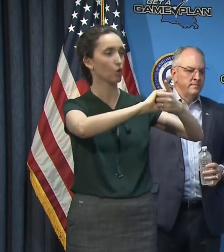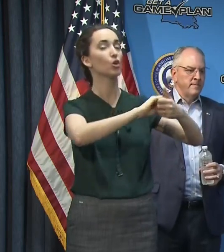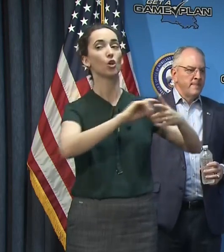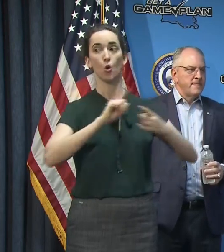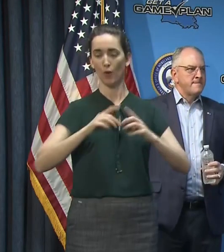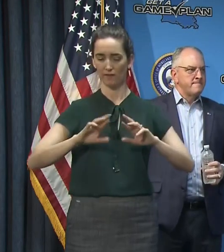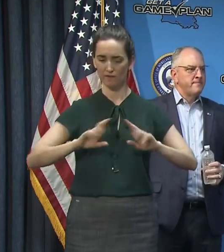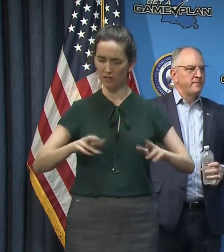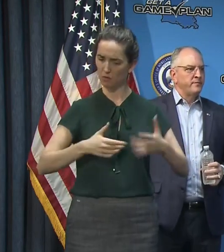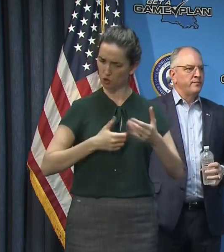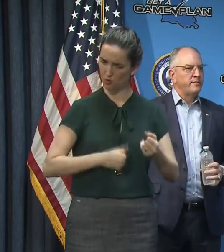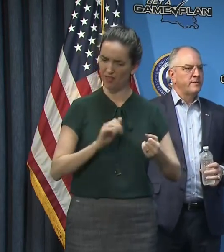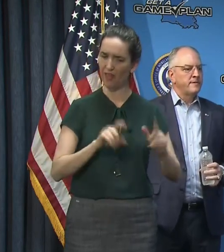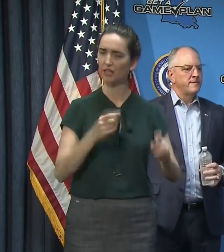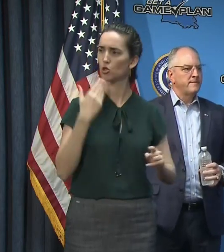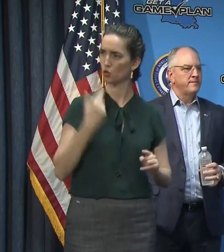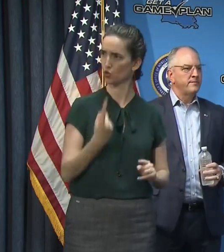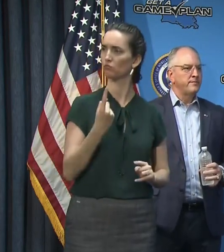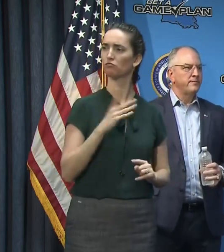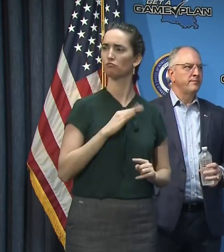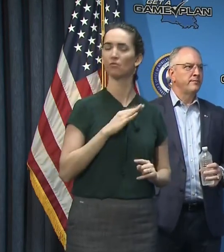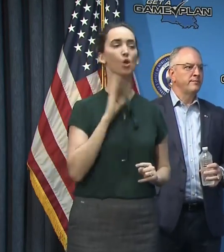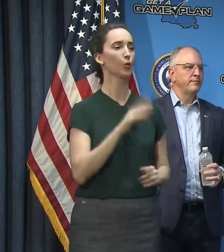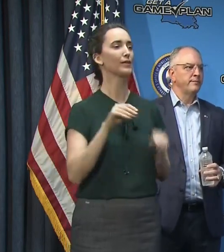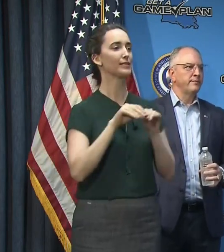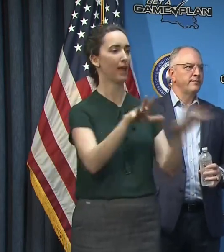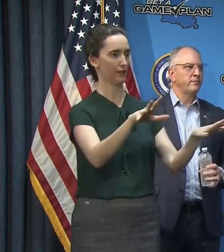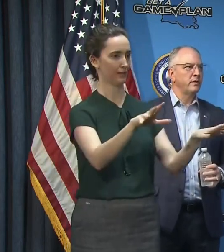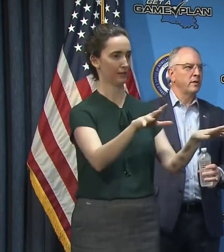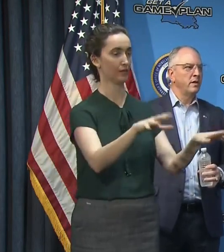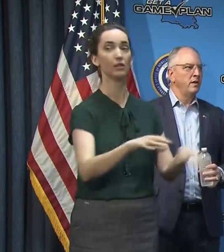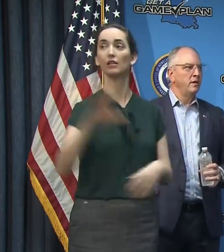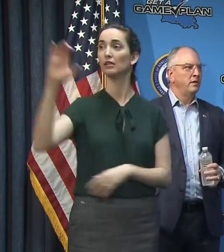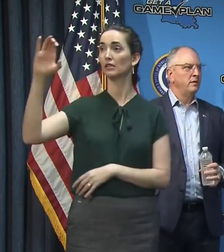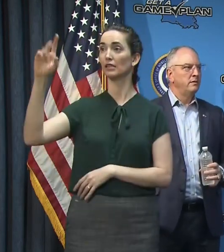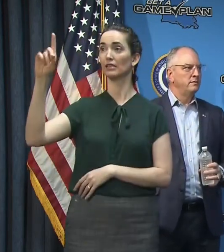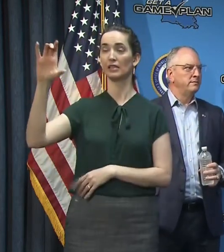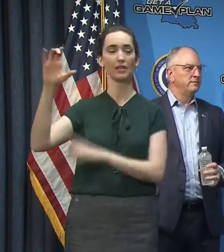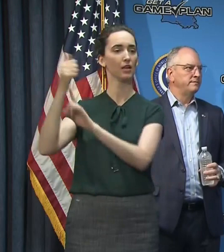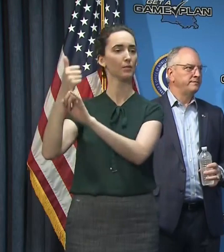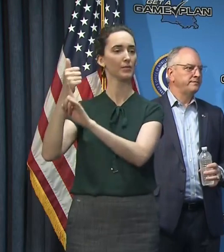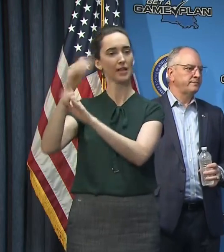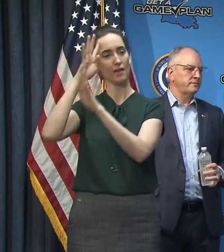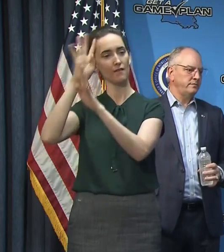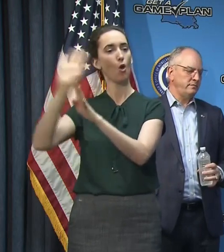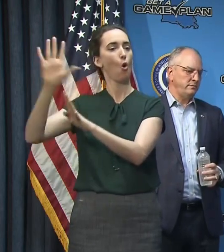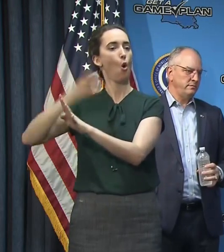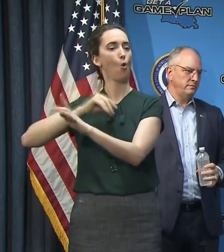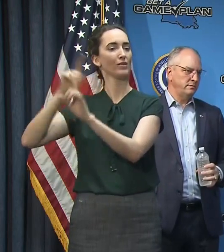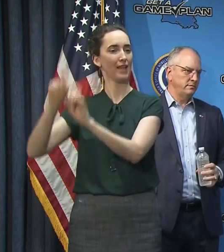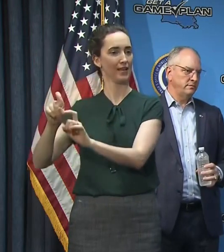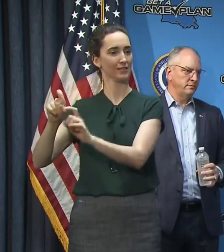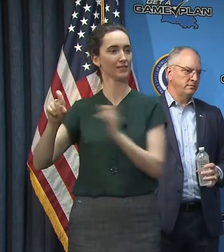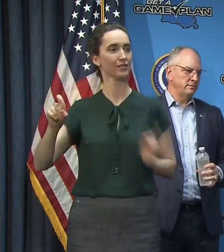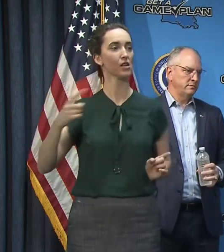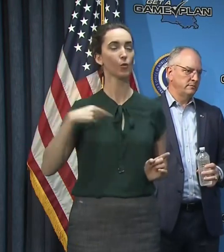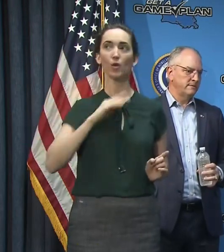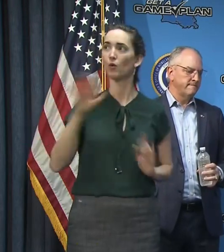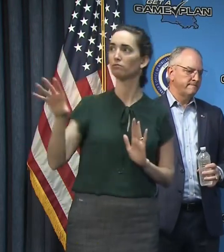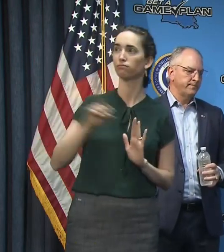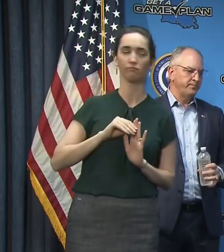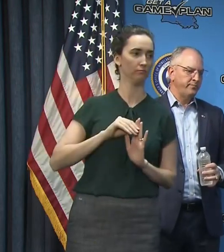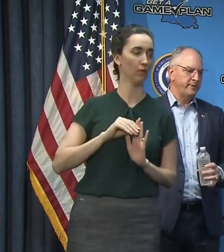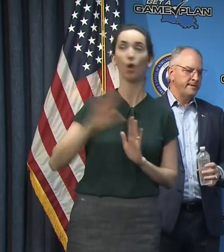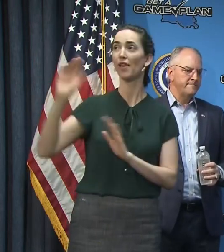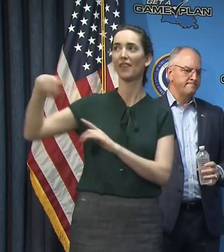there's one that's, that's reliable enough to deploy, we will. The CDC has developed their own test and will be doing these tests using their own tests. And that may be something